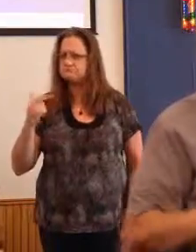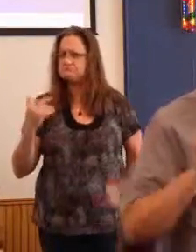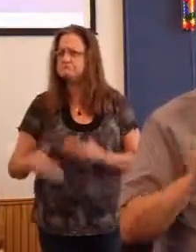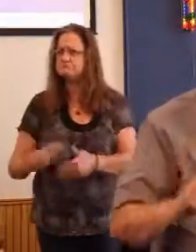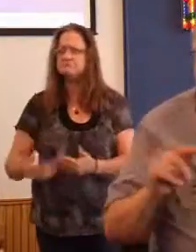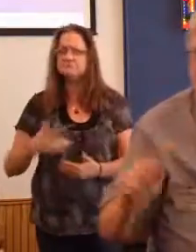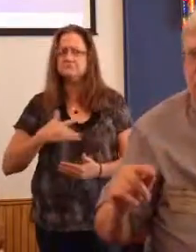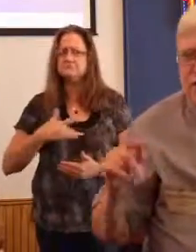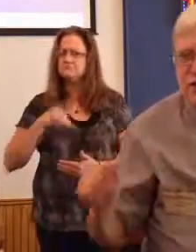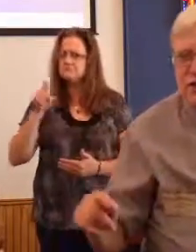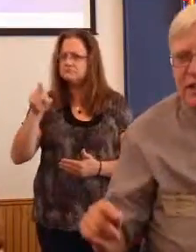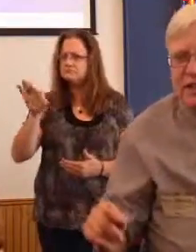Find a chance to take.